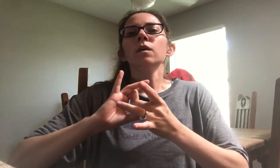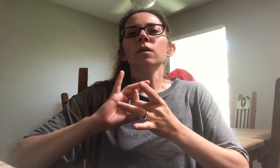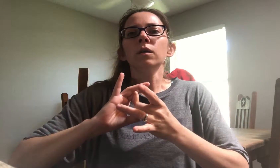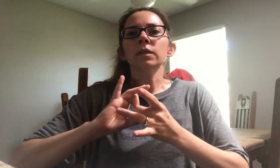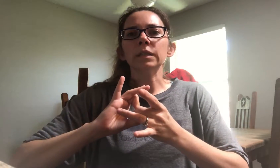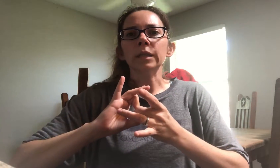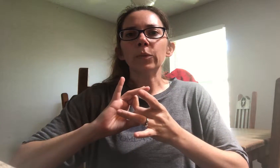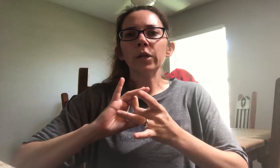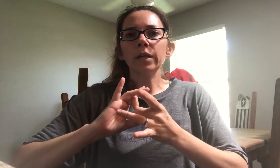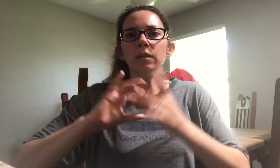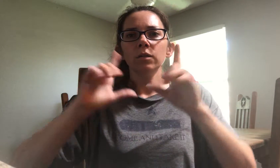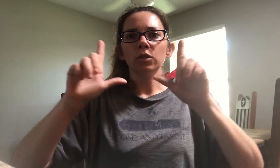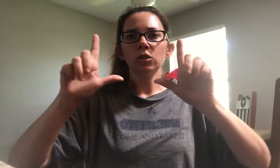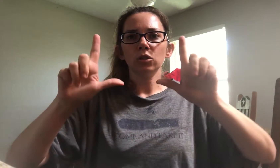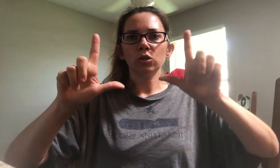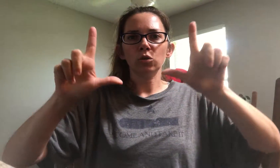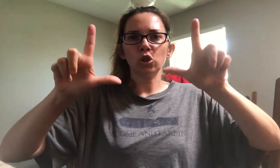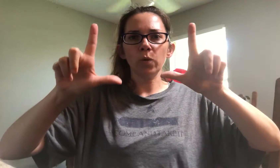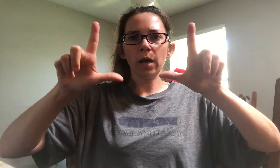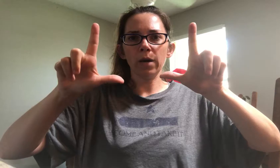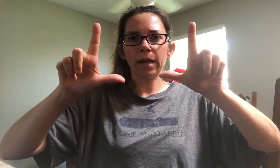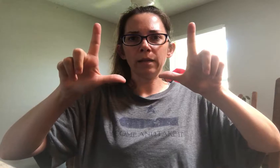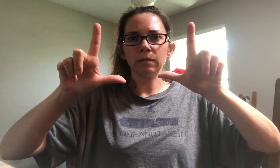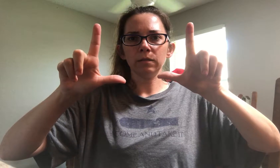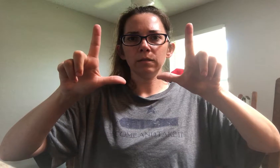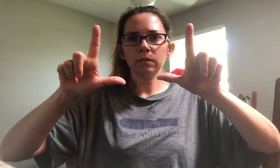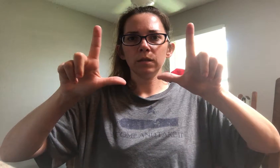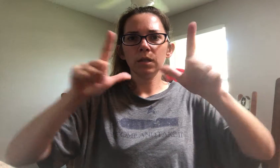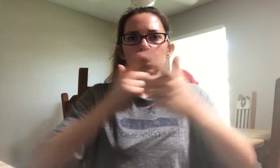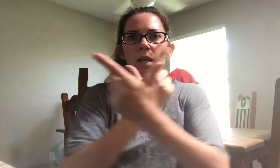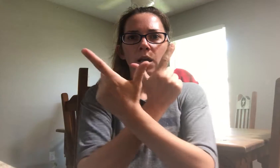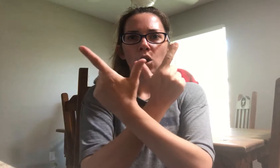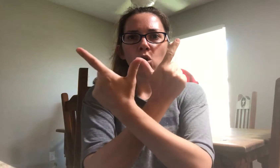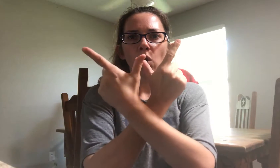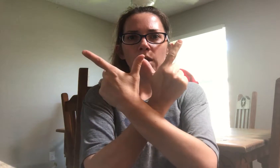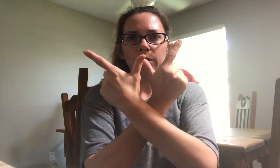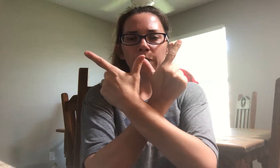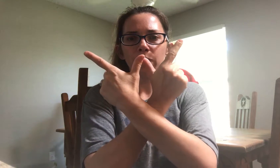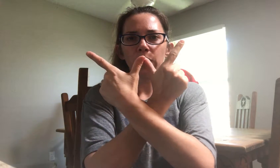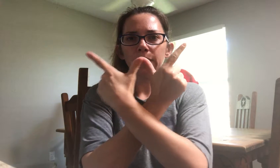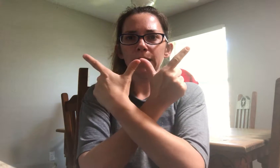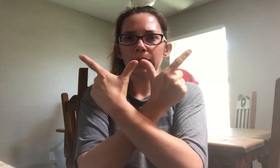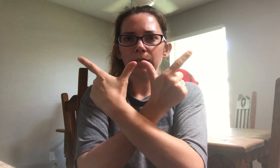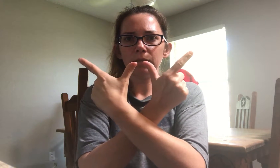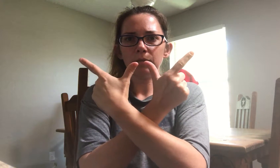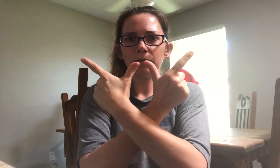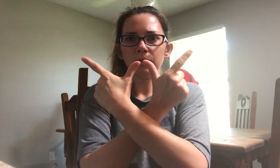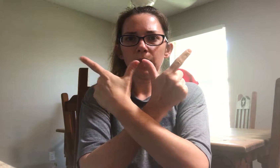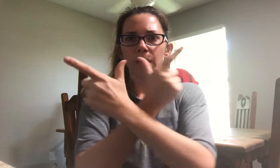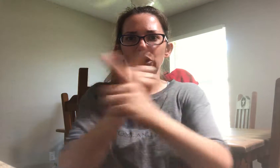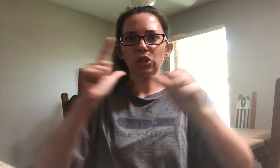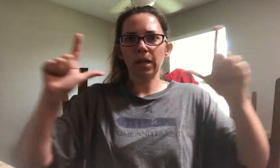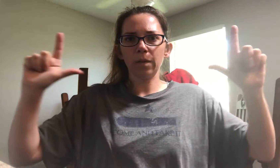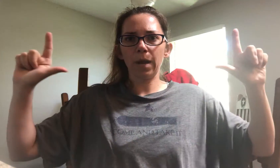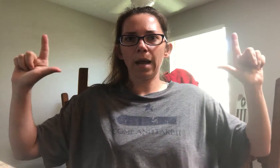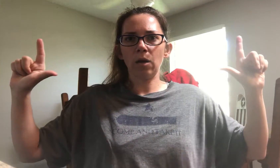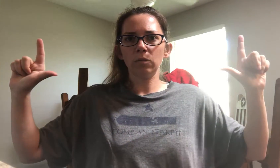Then liberty. Then Do two L hand. Cross them in front like this. And then shake them out